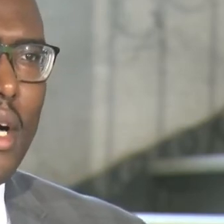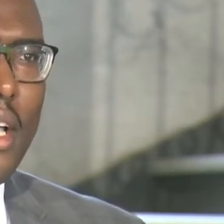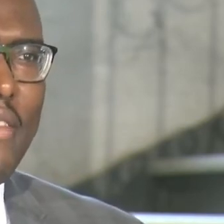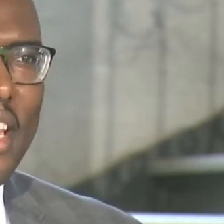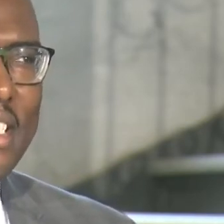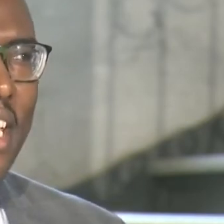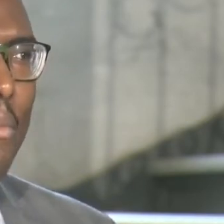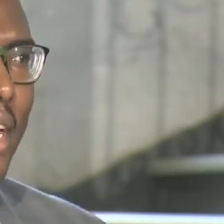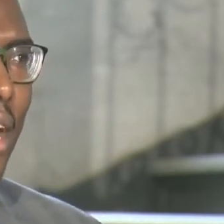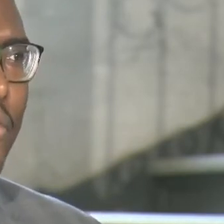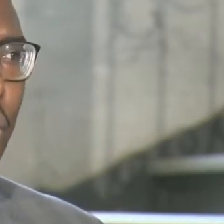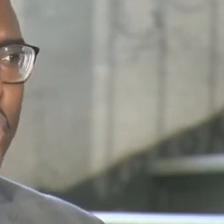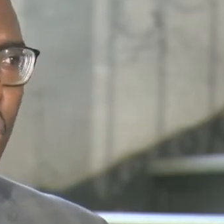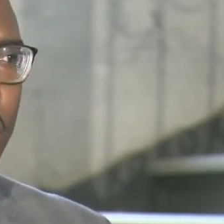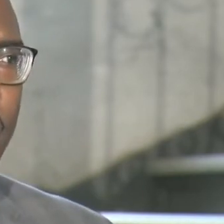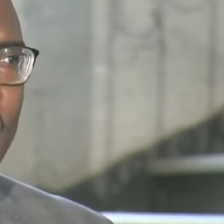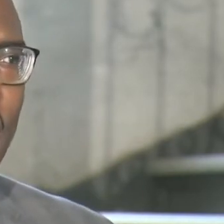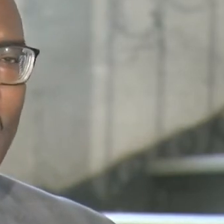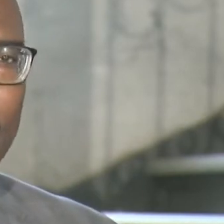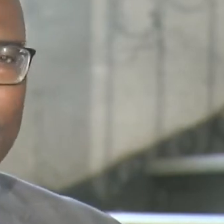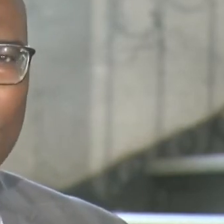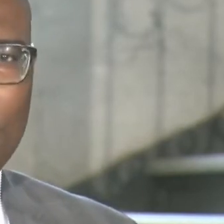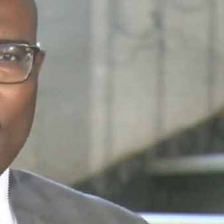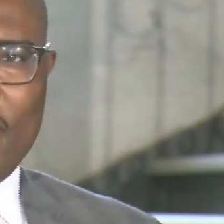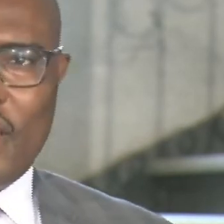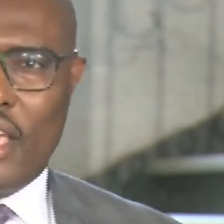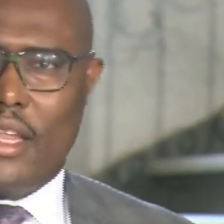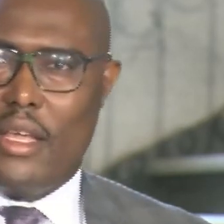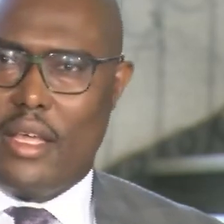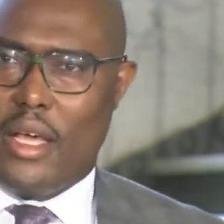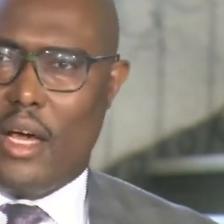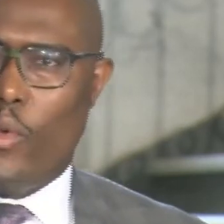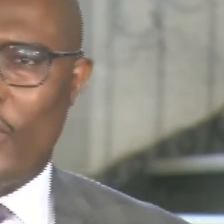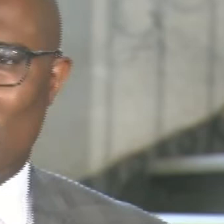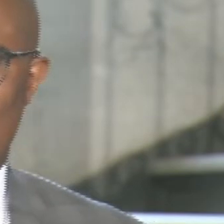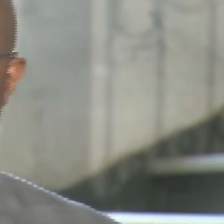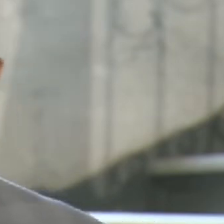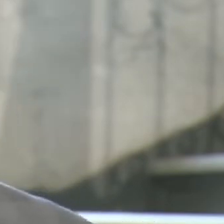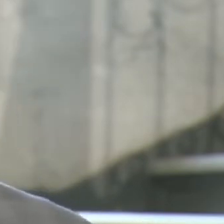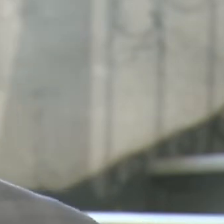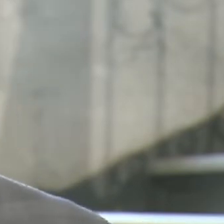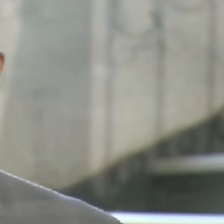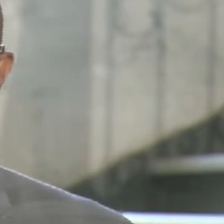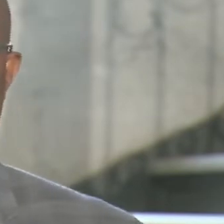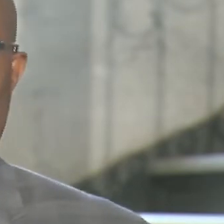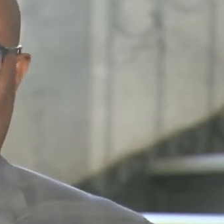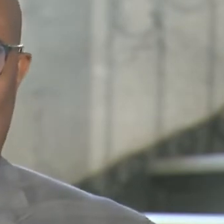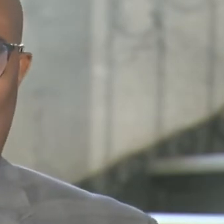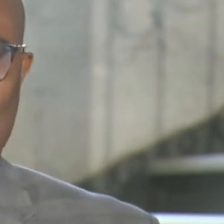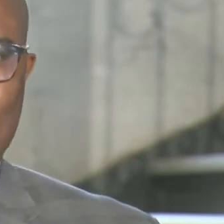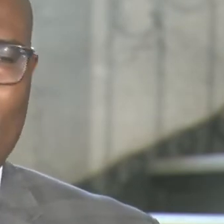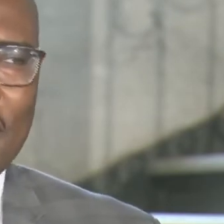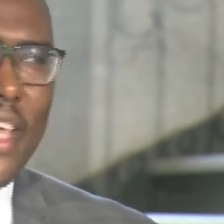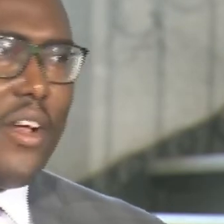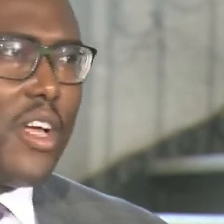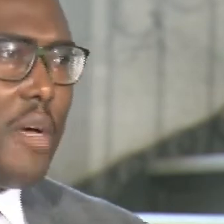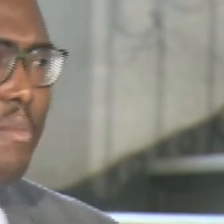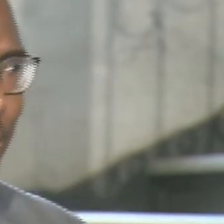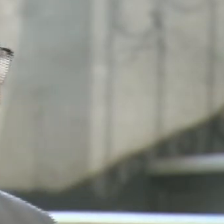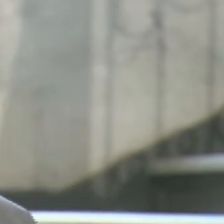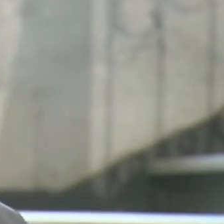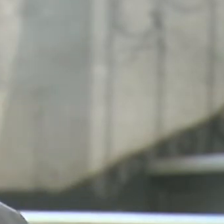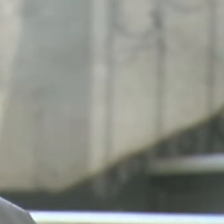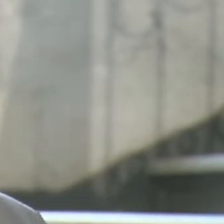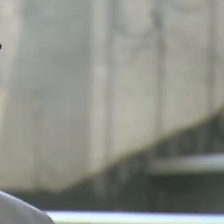uh, and then stepped out for a short period in time. Then we'll experience a law and crime. Then they'll